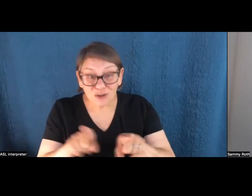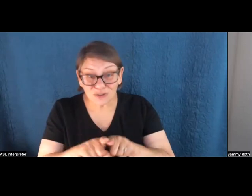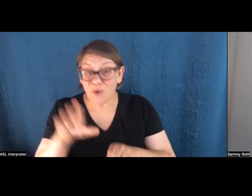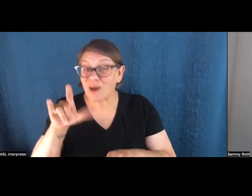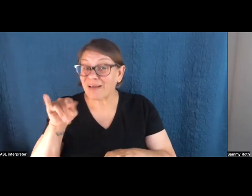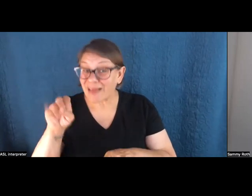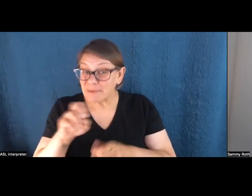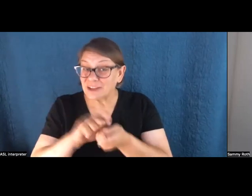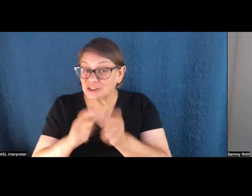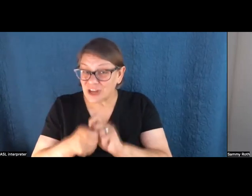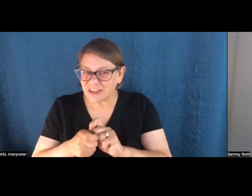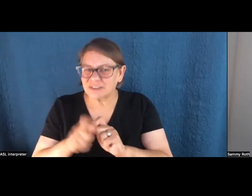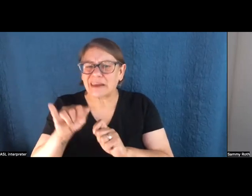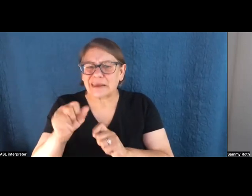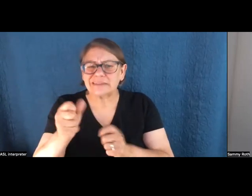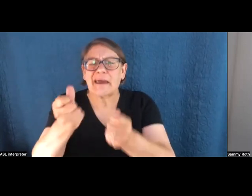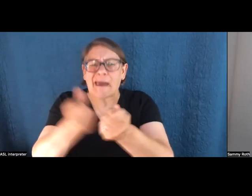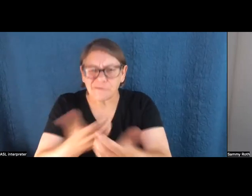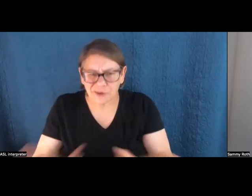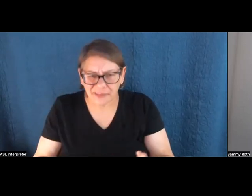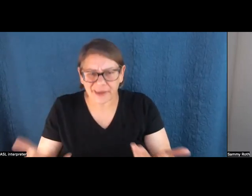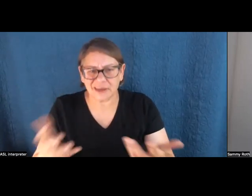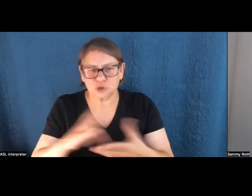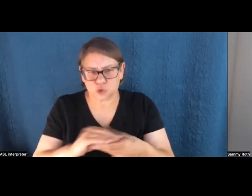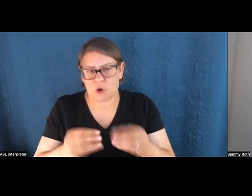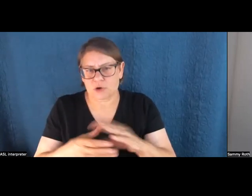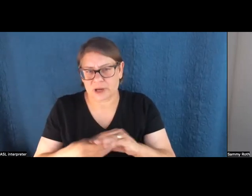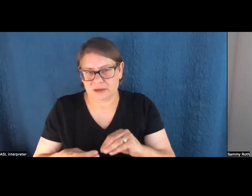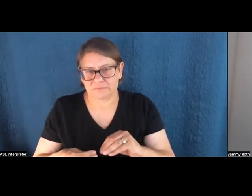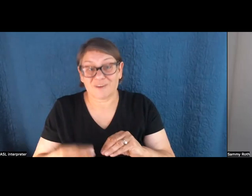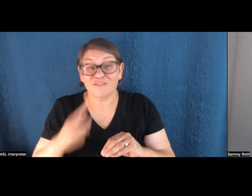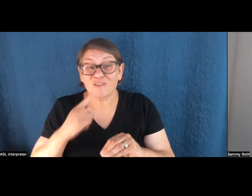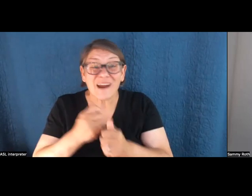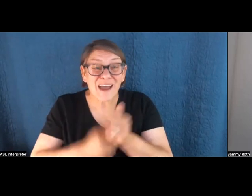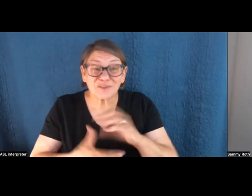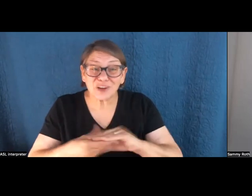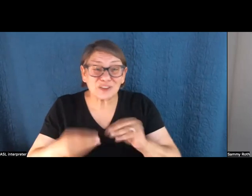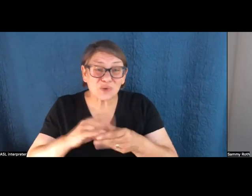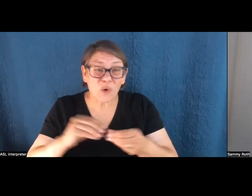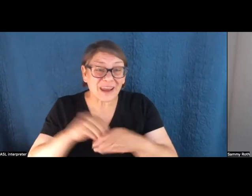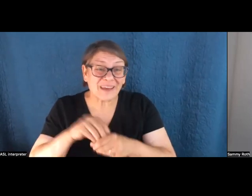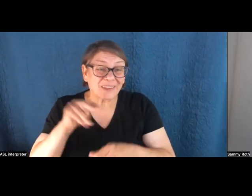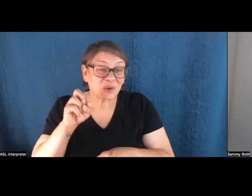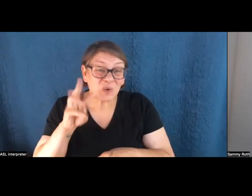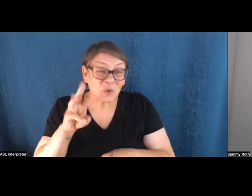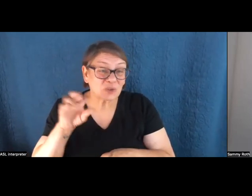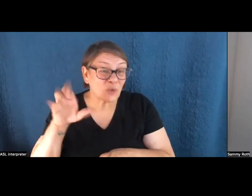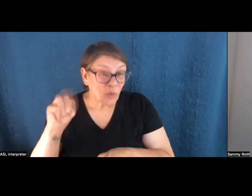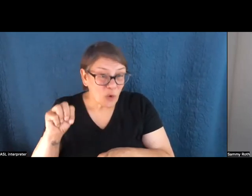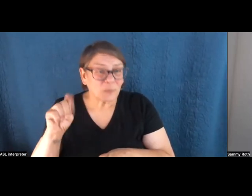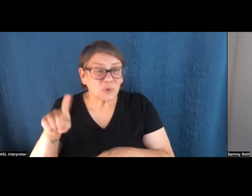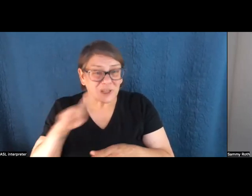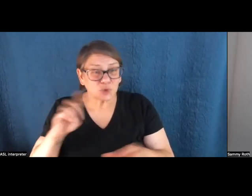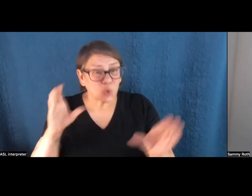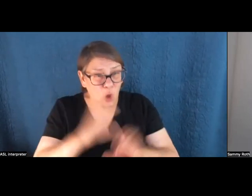On just about every beat, in every newsroom, there are climate angles that just really badly need to be explored. If you want to do your